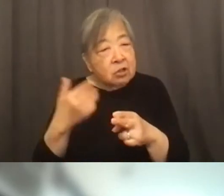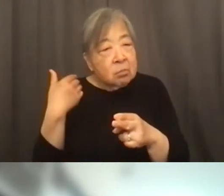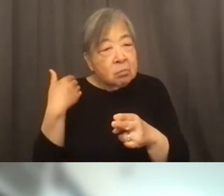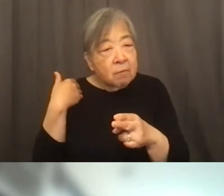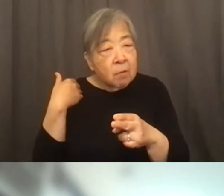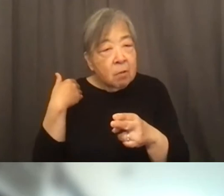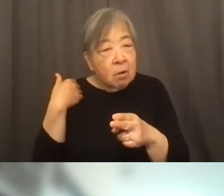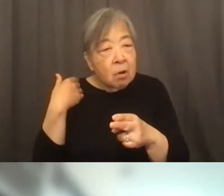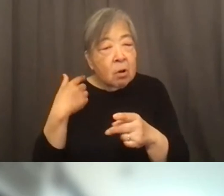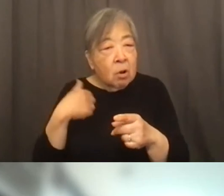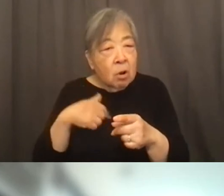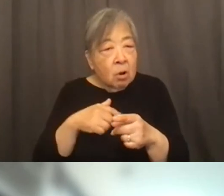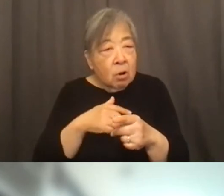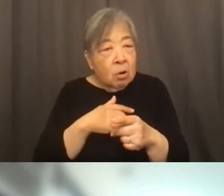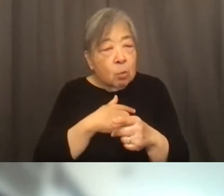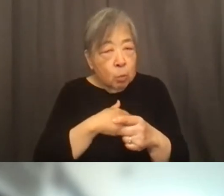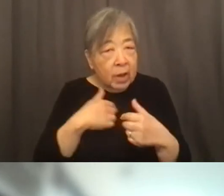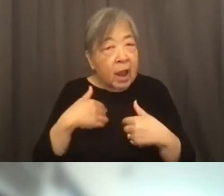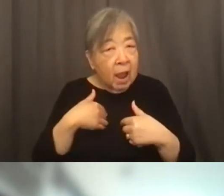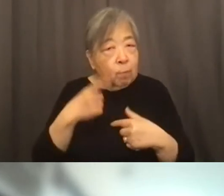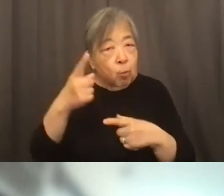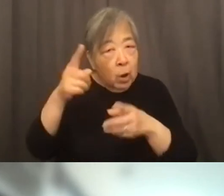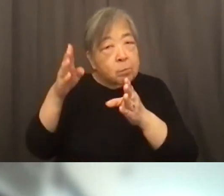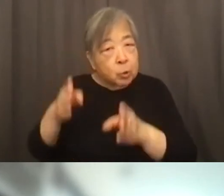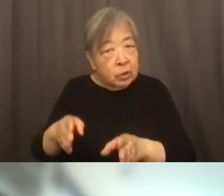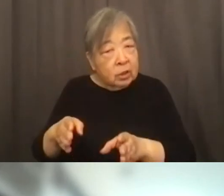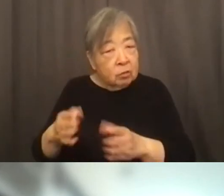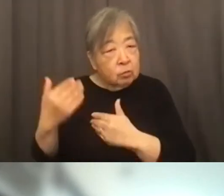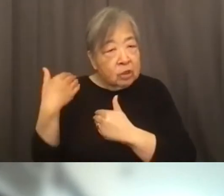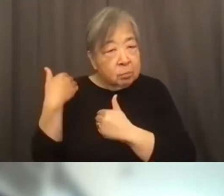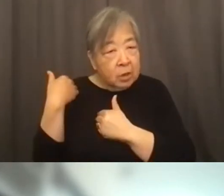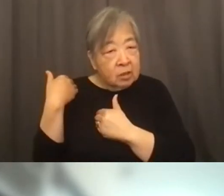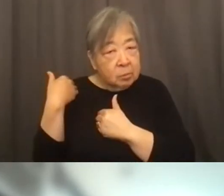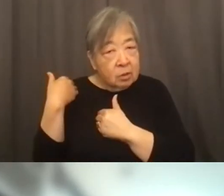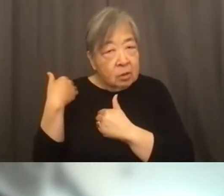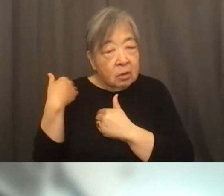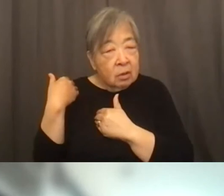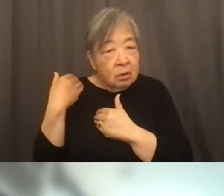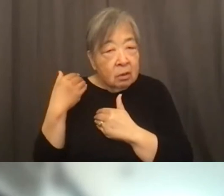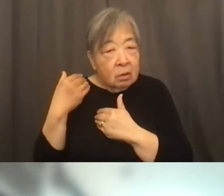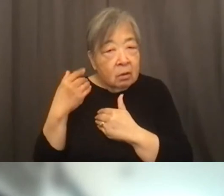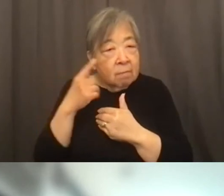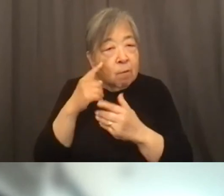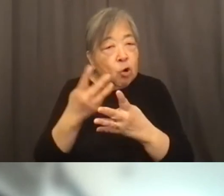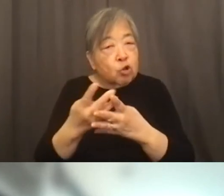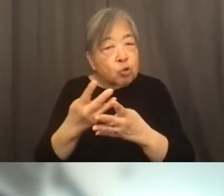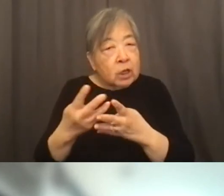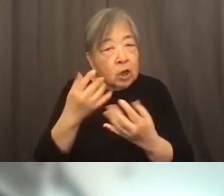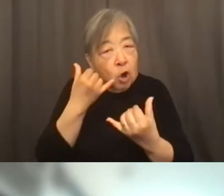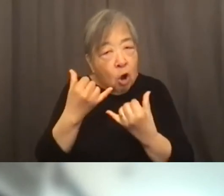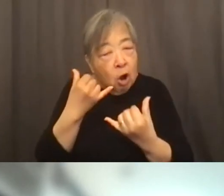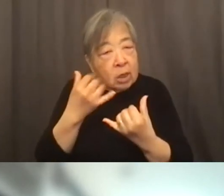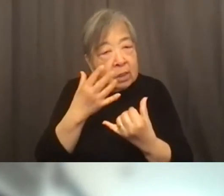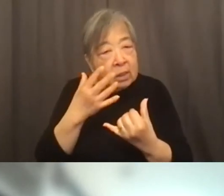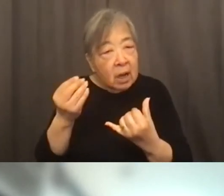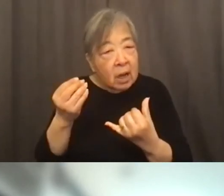do have a dedicated person to screen all the calls and to